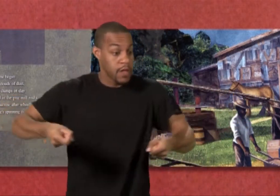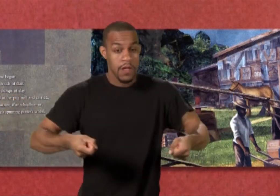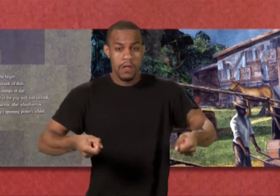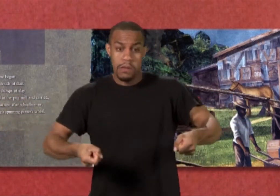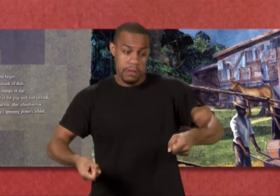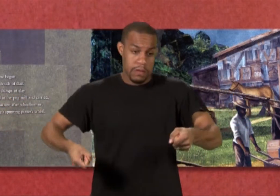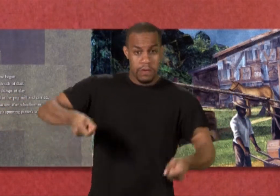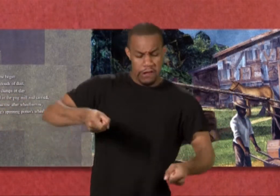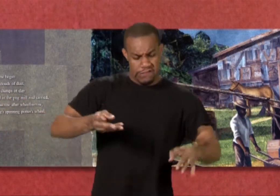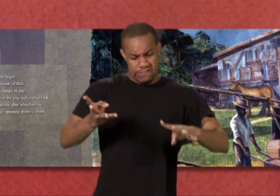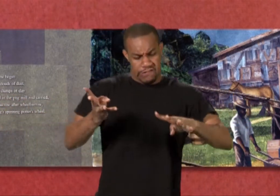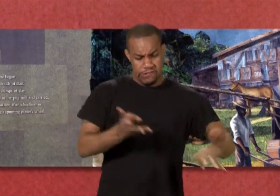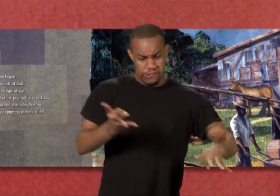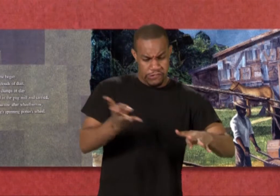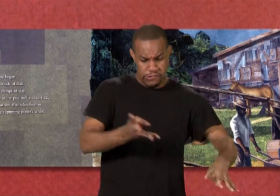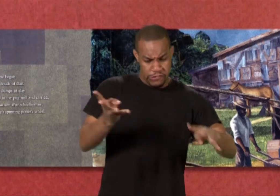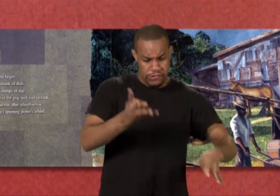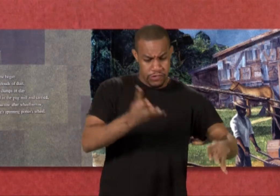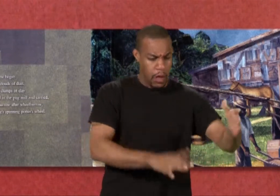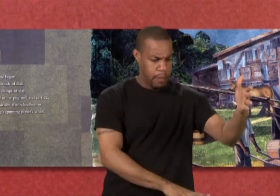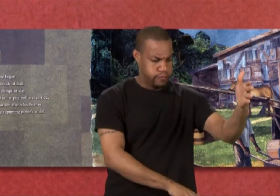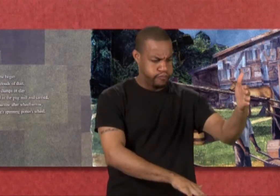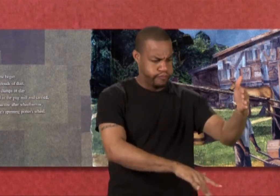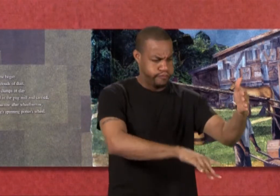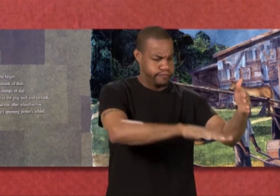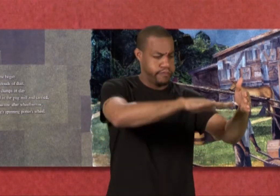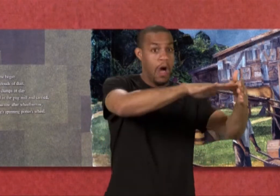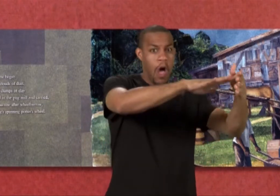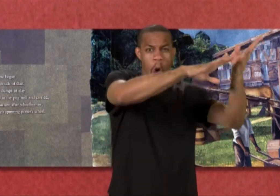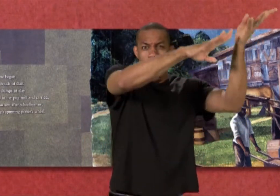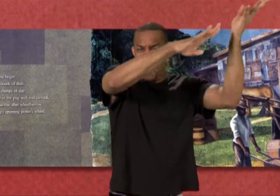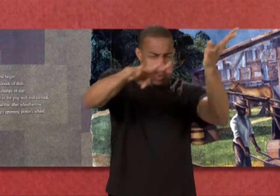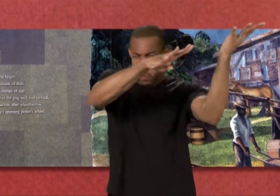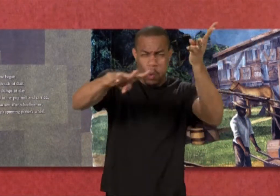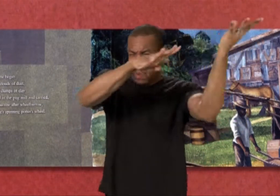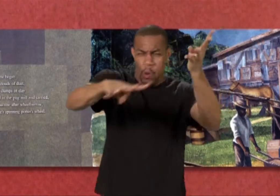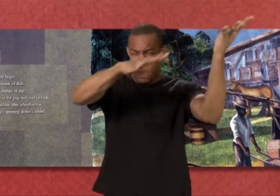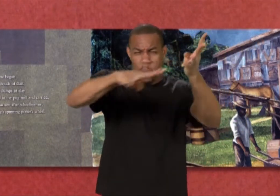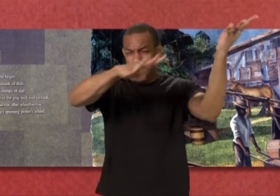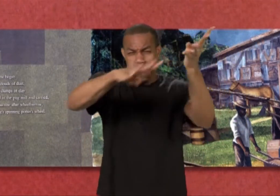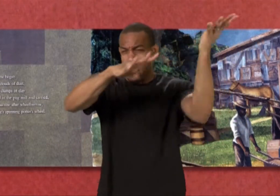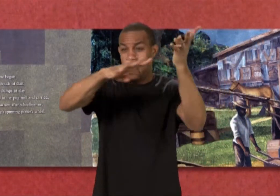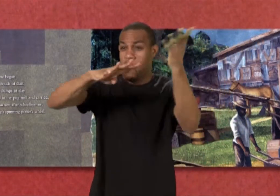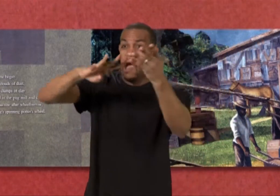mill and carried wheelbarrow after wheelbarrow to Dave's spinning potter's wheel.